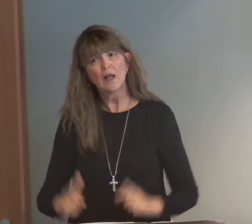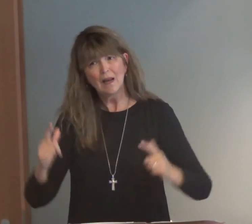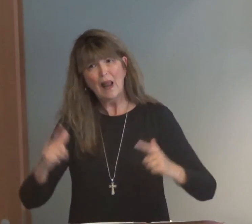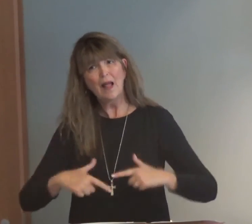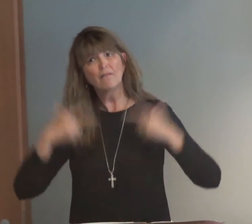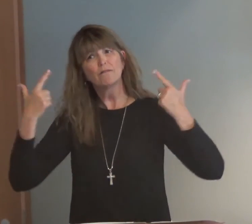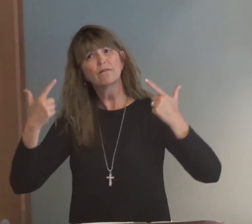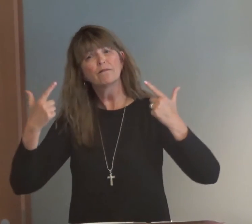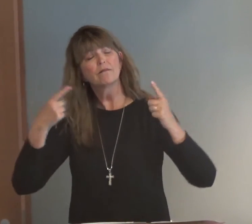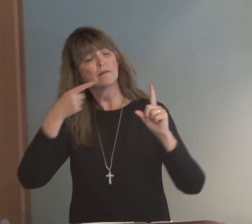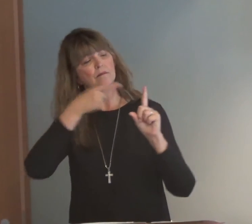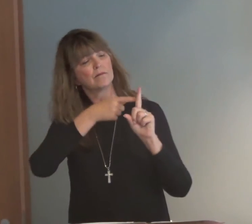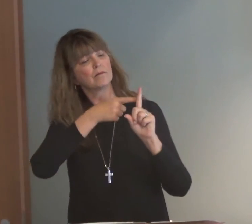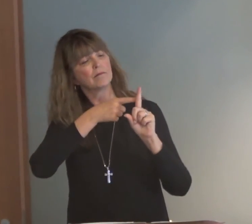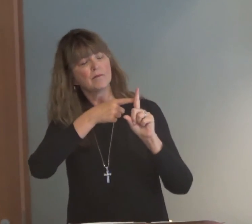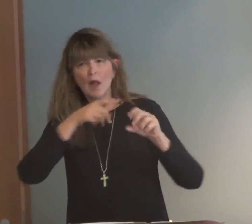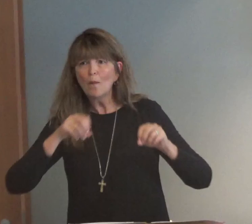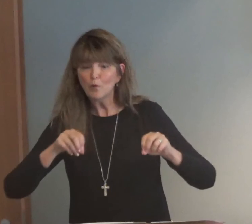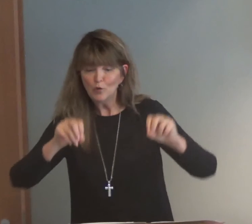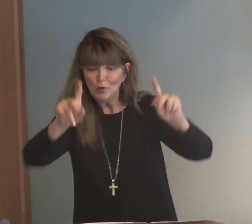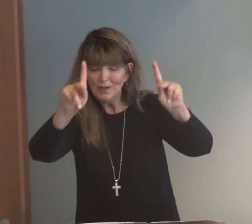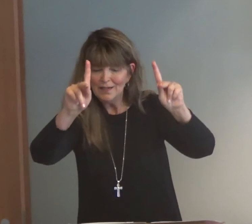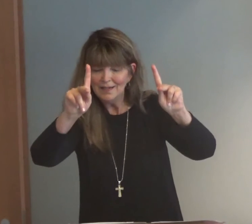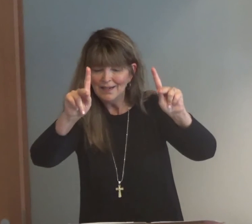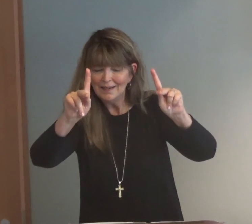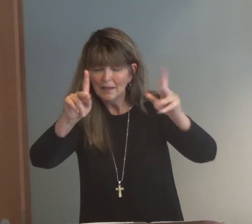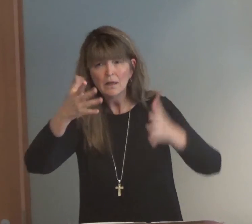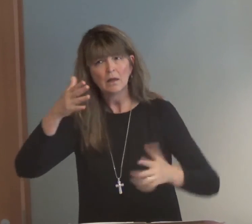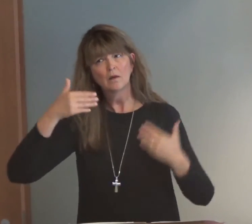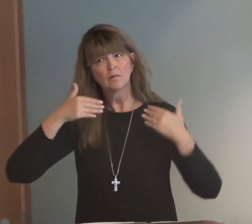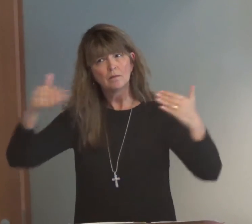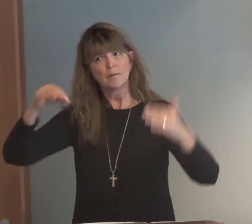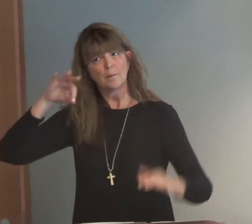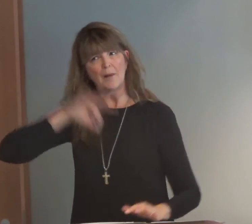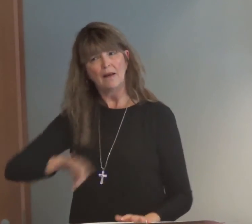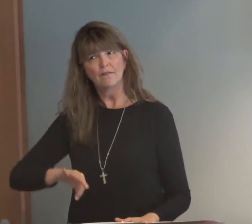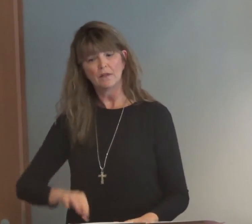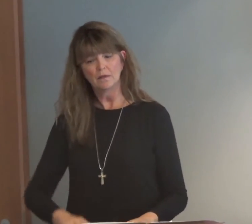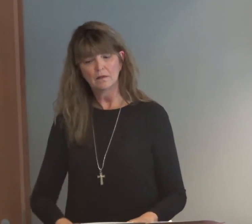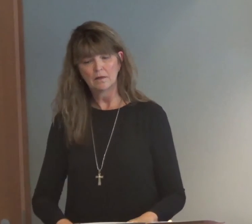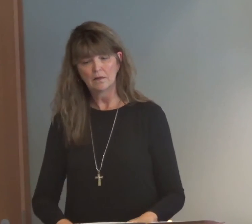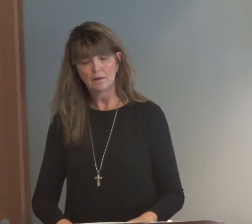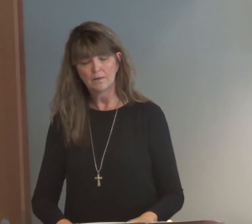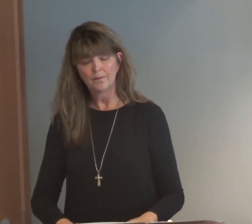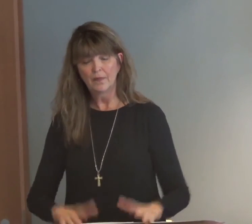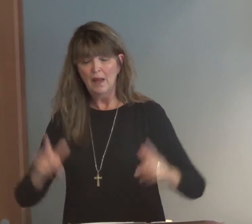life is an opportunity. Benefit from it.